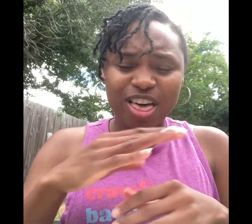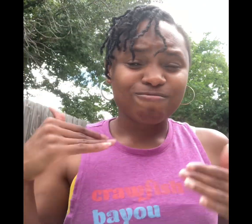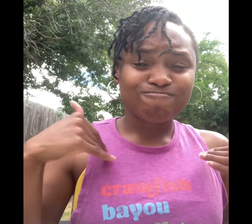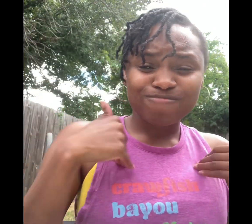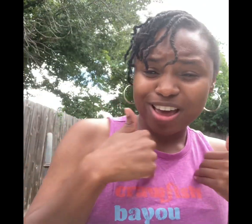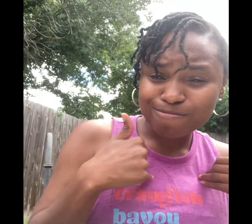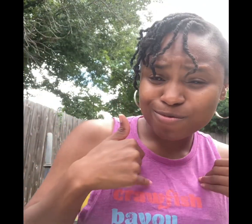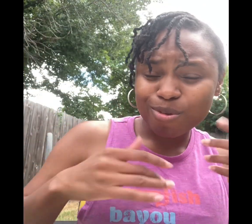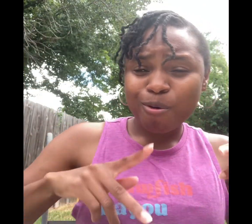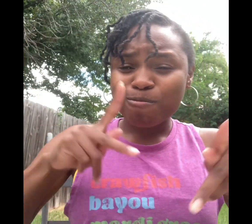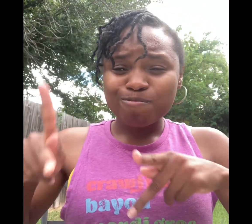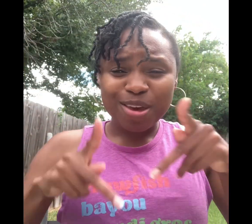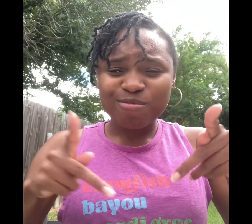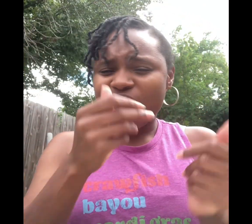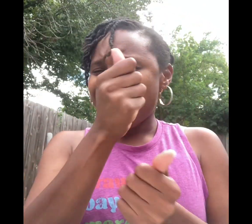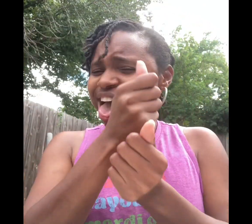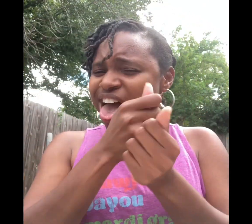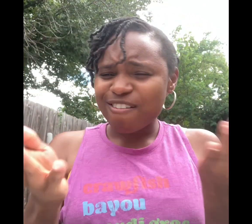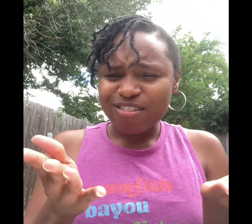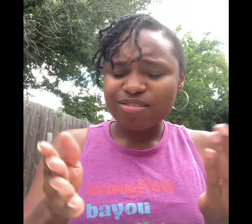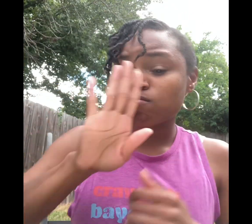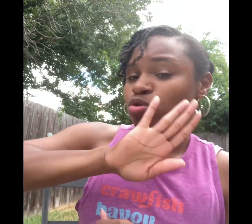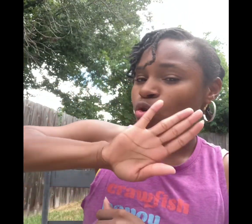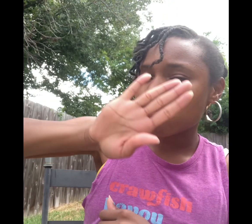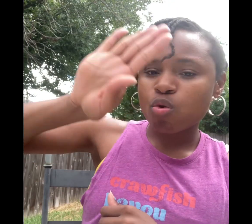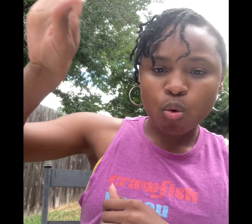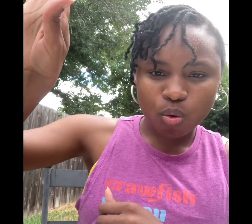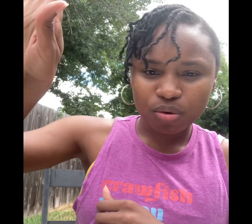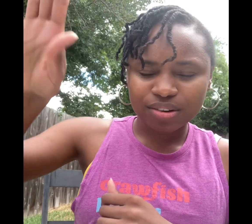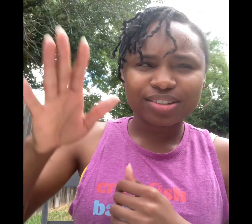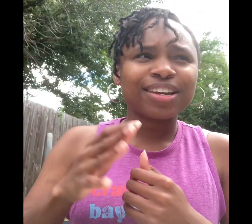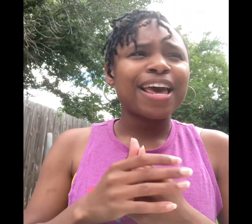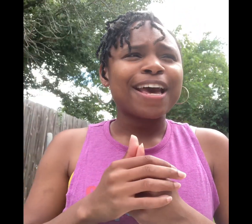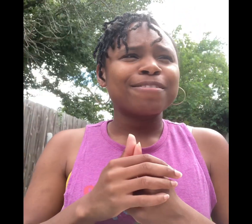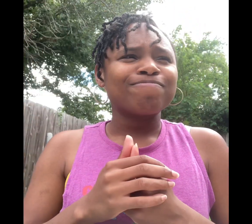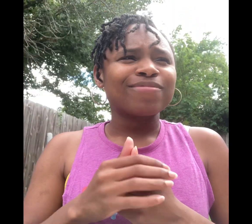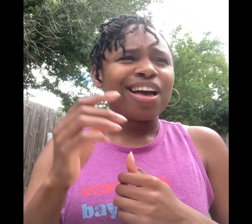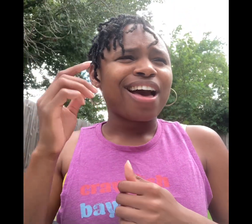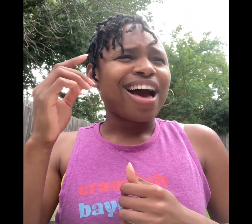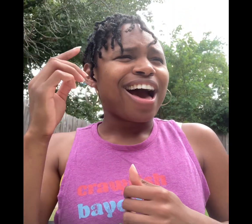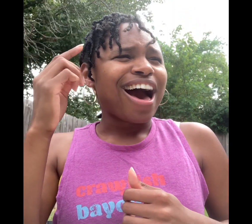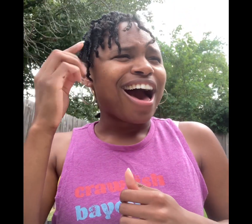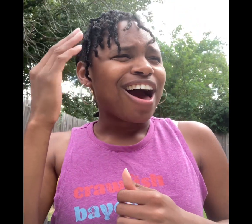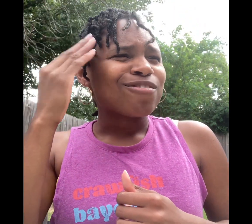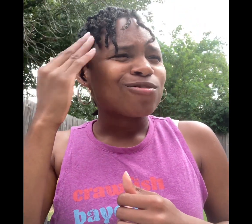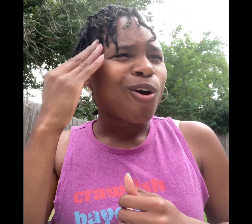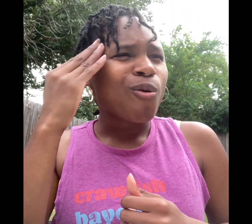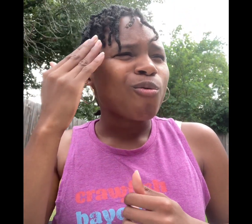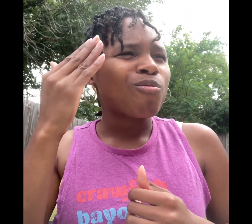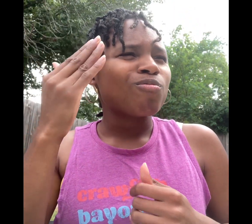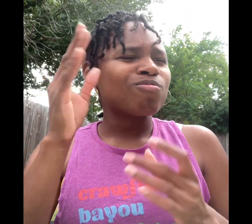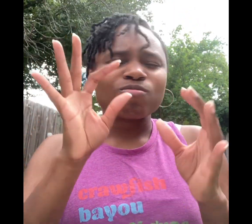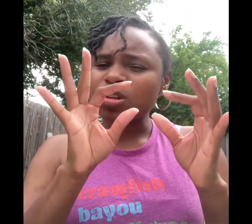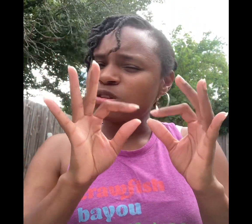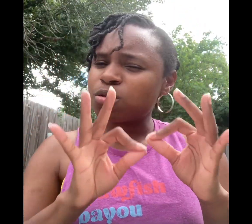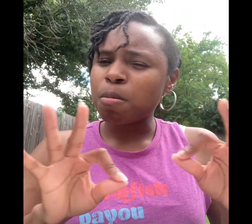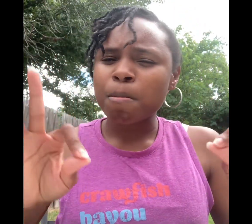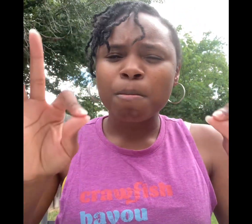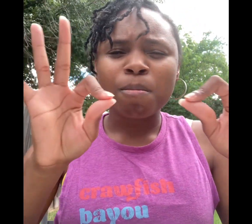of the earth, whether that be animals or people, everything belongs to the Lord. And I know that